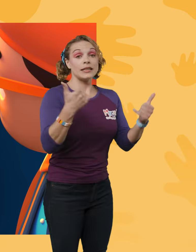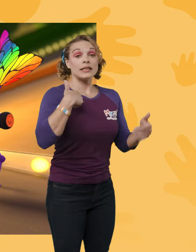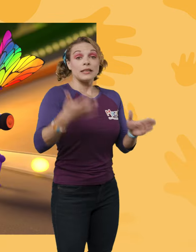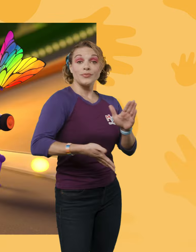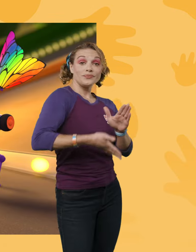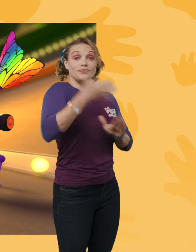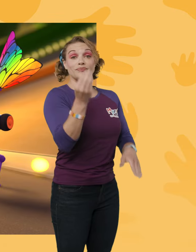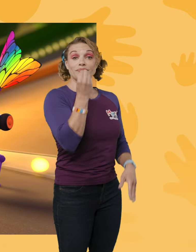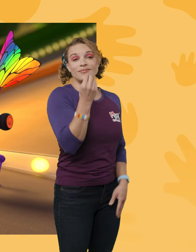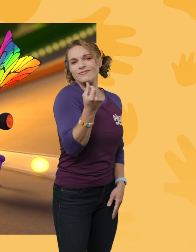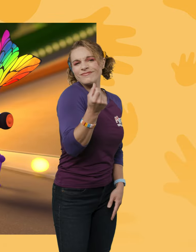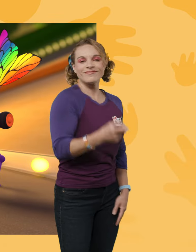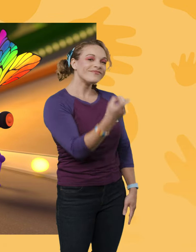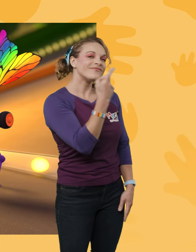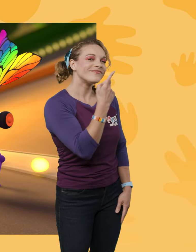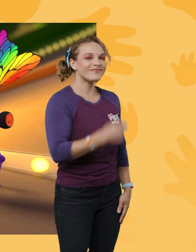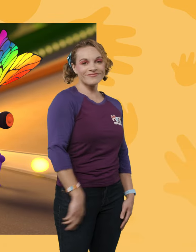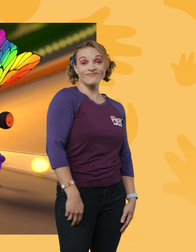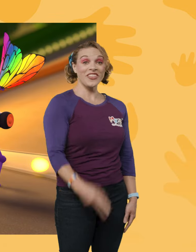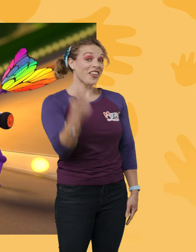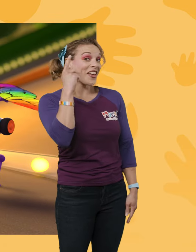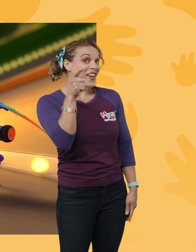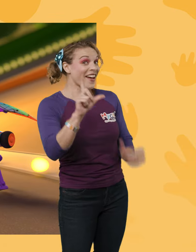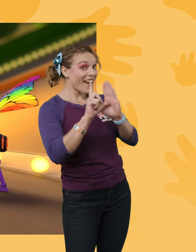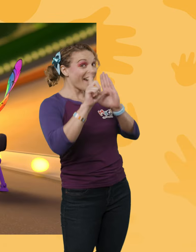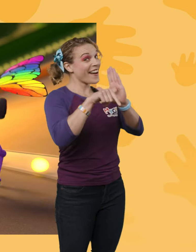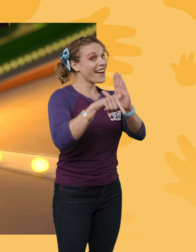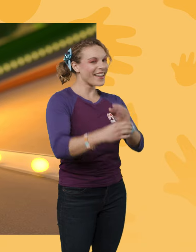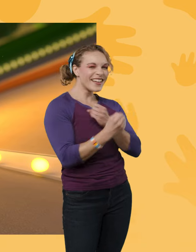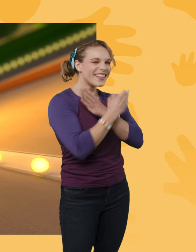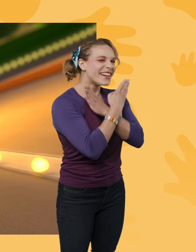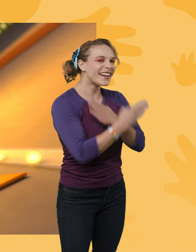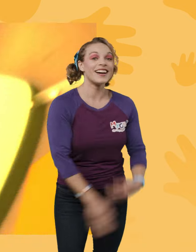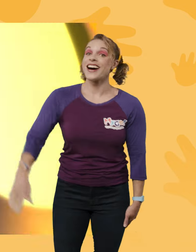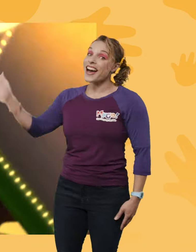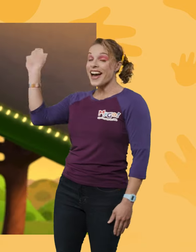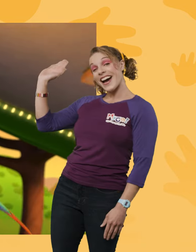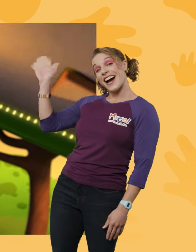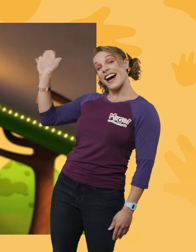Well, I'm off to eat a little bit of dinner now. See you later, Blippi! Bye-bye!